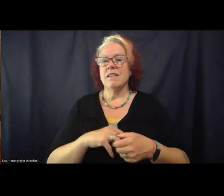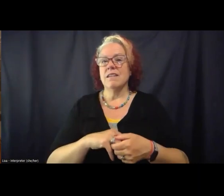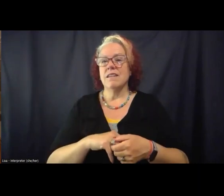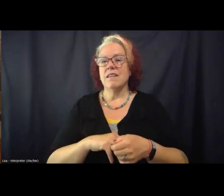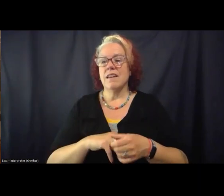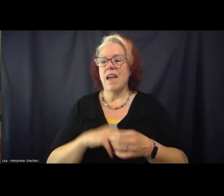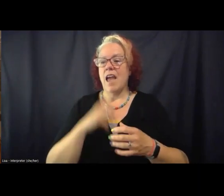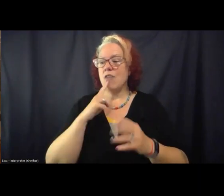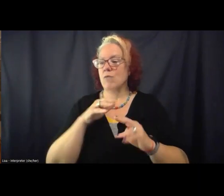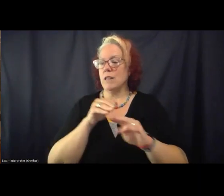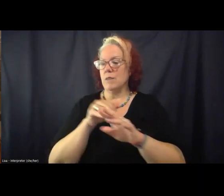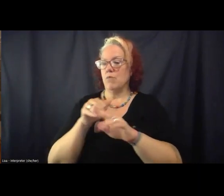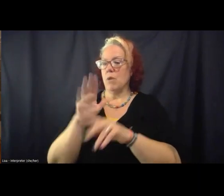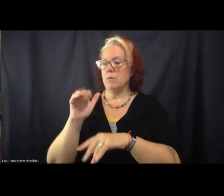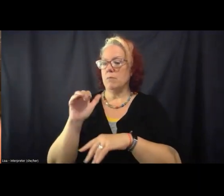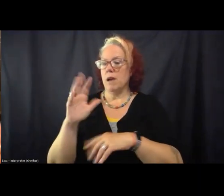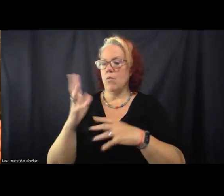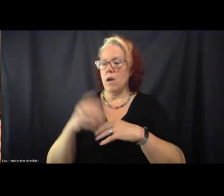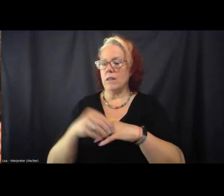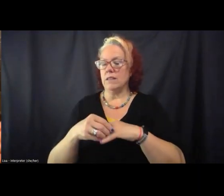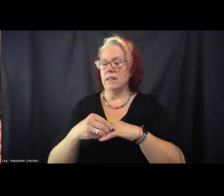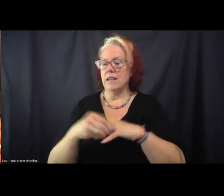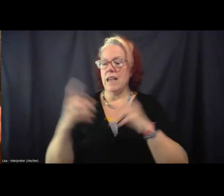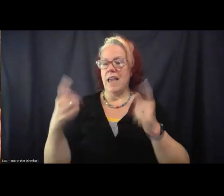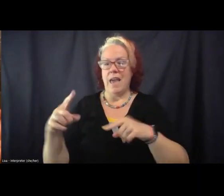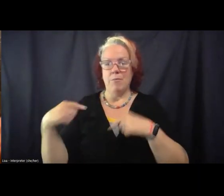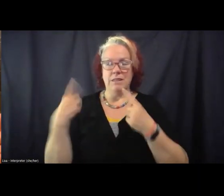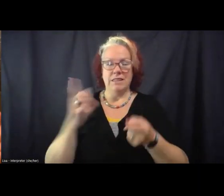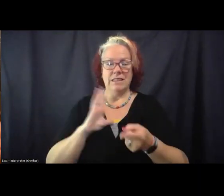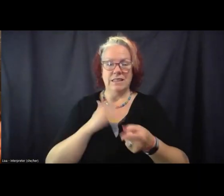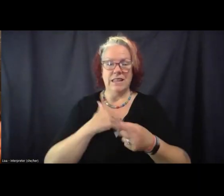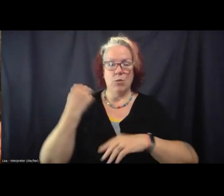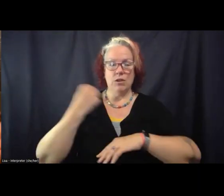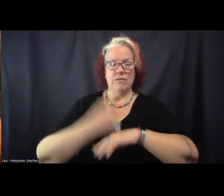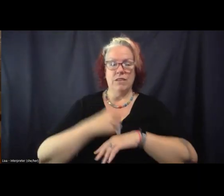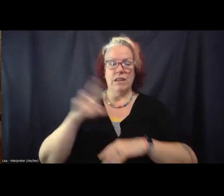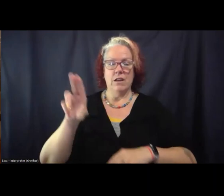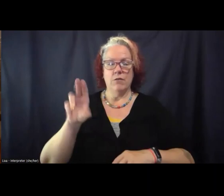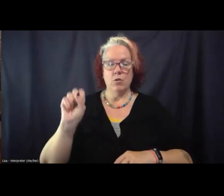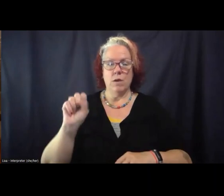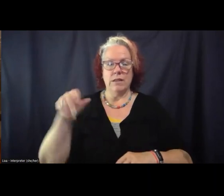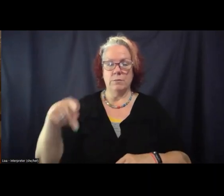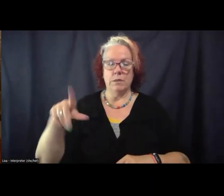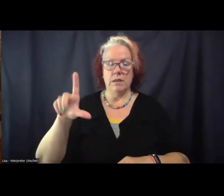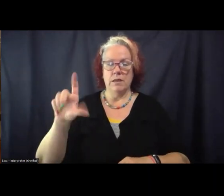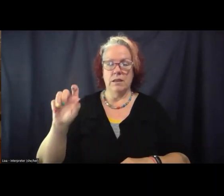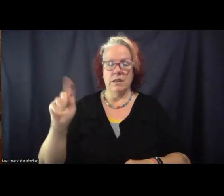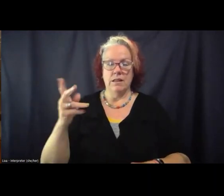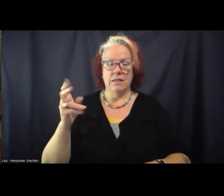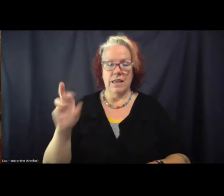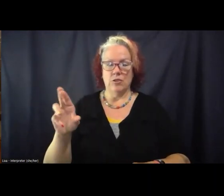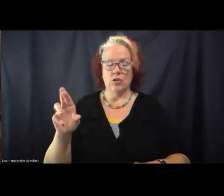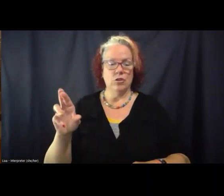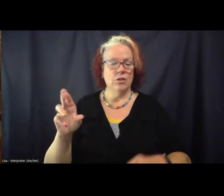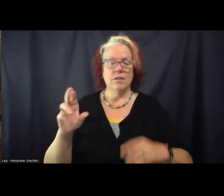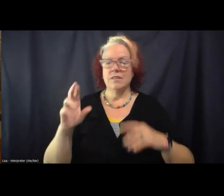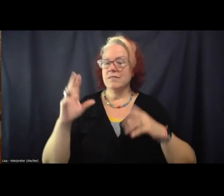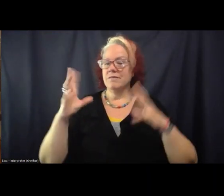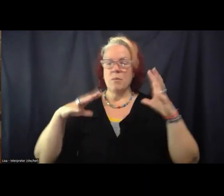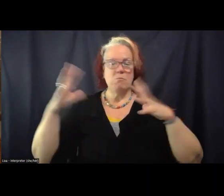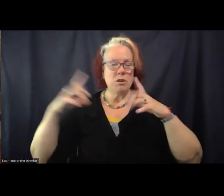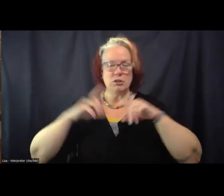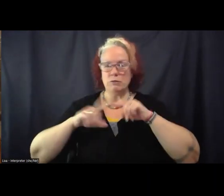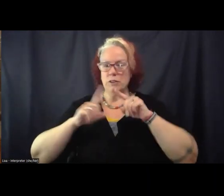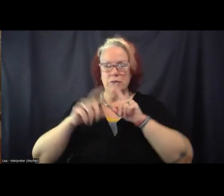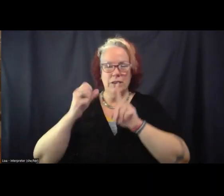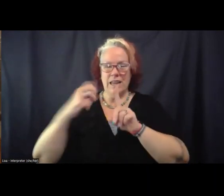by what's happened since our defeat of USP Letcher. And just to reiterate, right, like a bunch of different kind of expansion